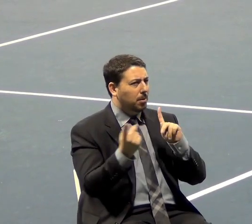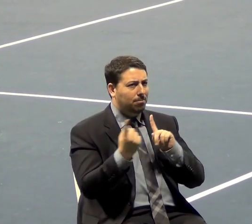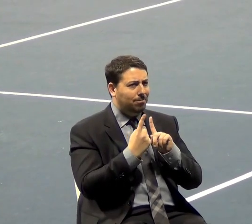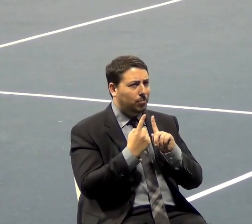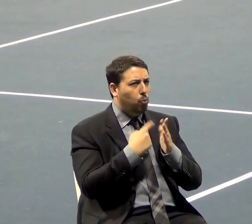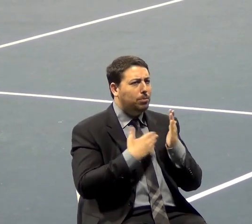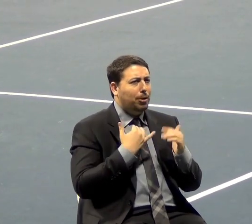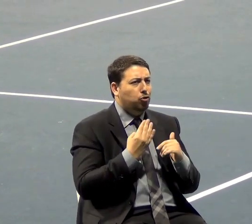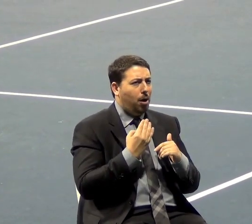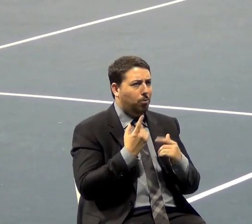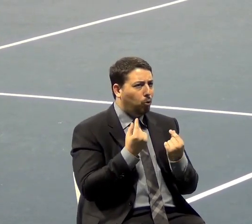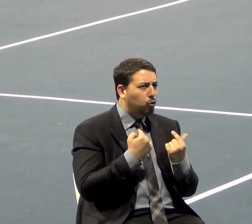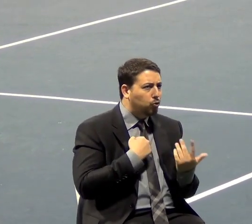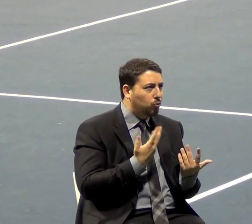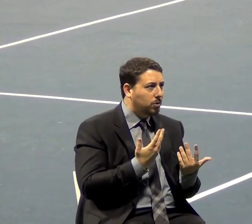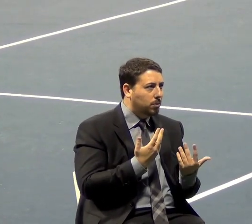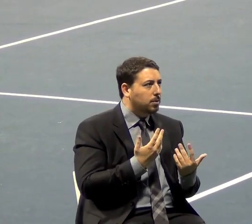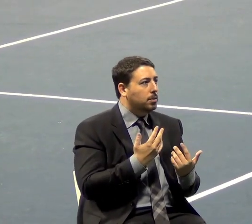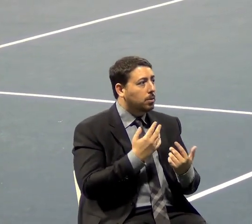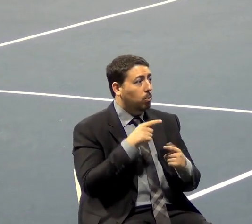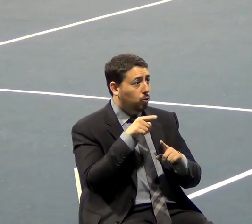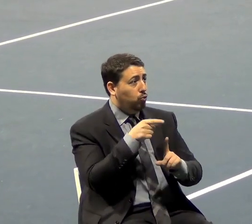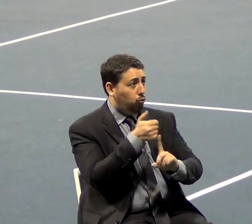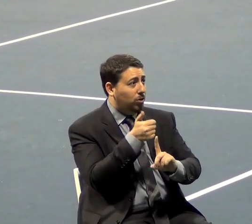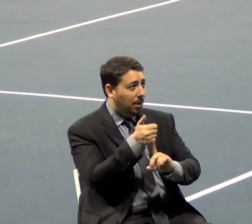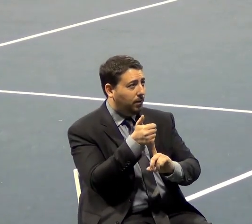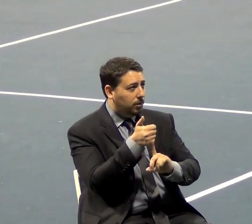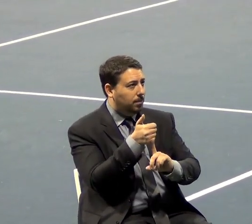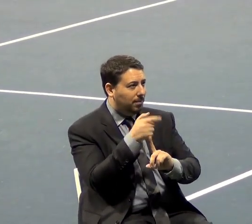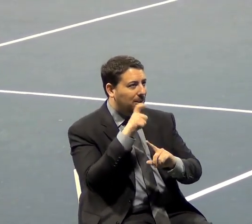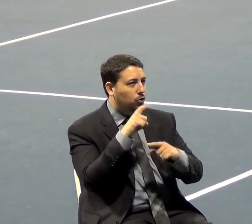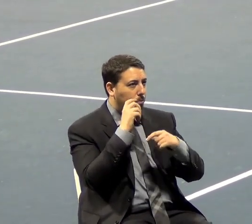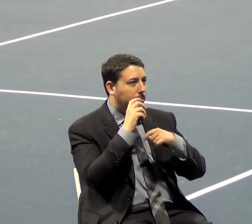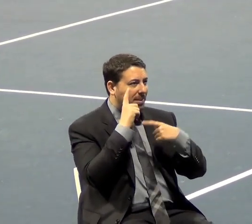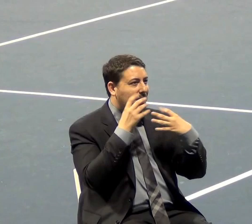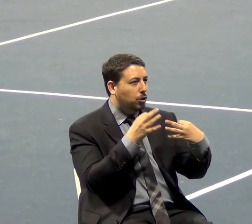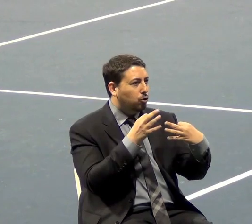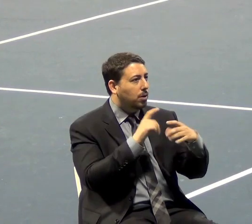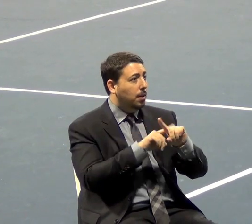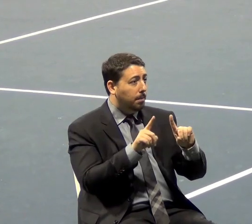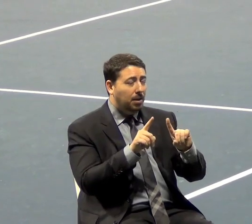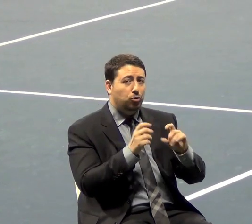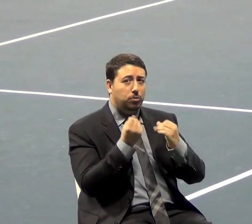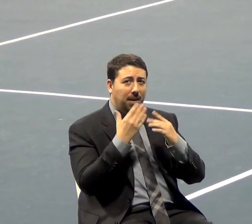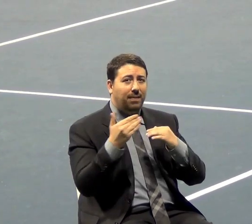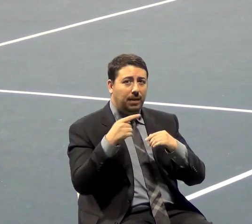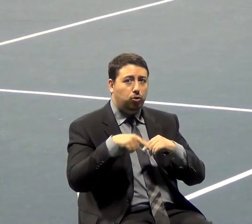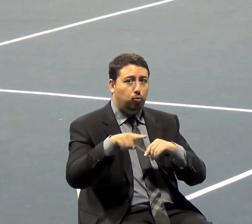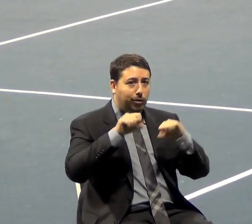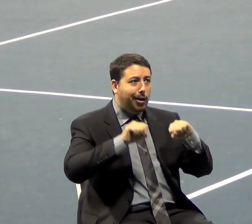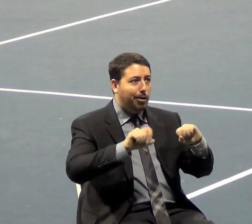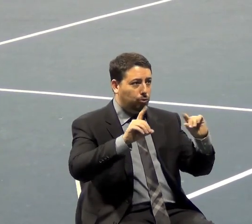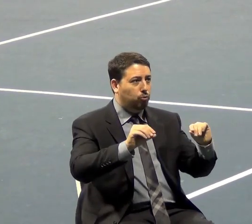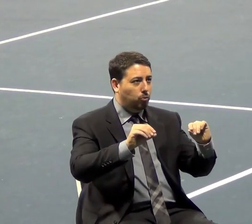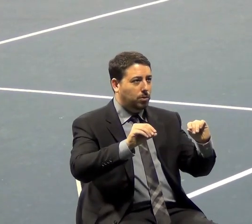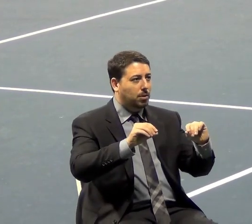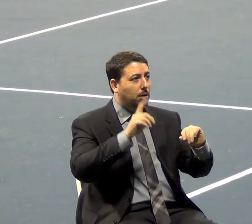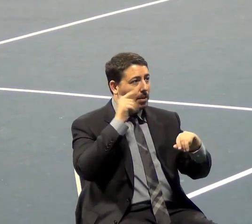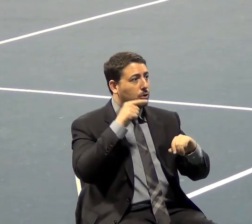Well, you yourself will have to make a decision, but there's a lot of things that you can do, because you are